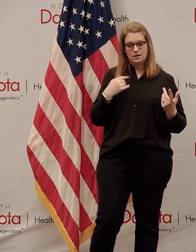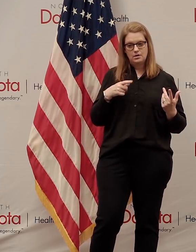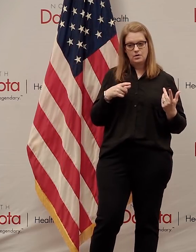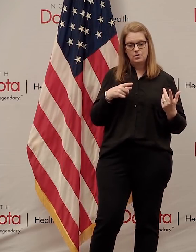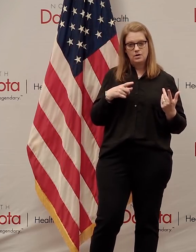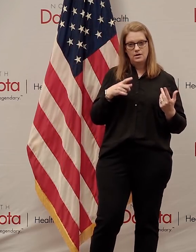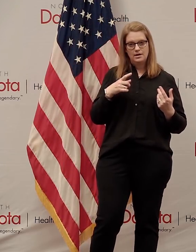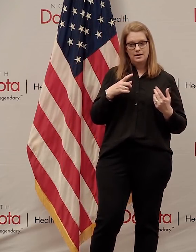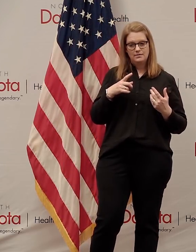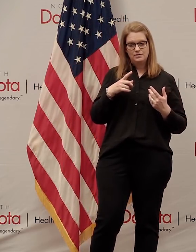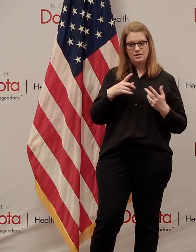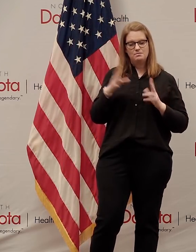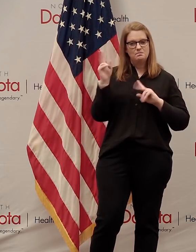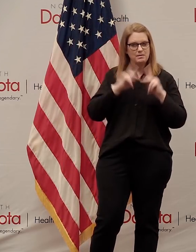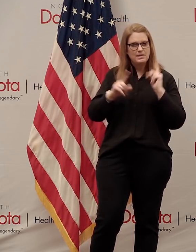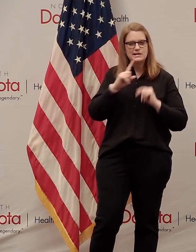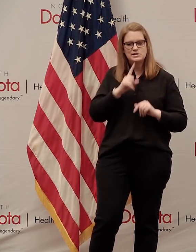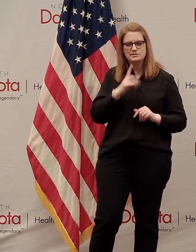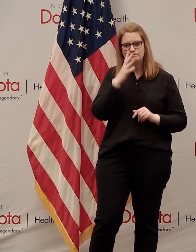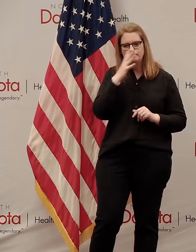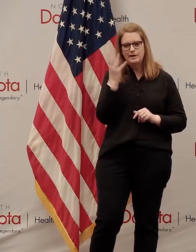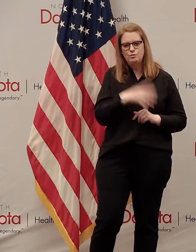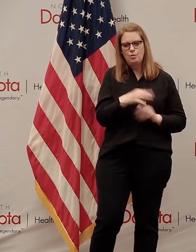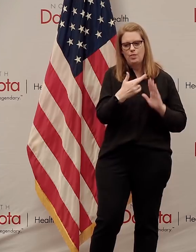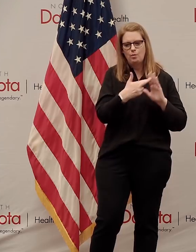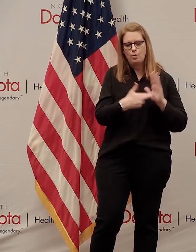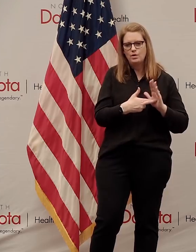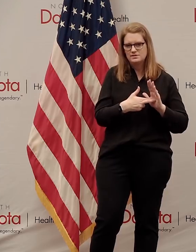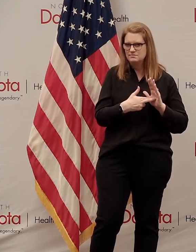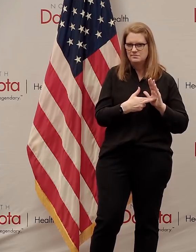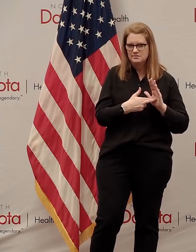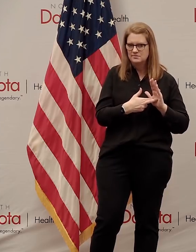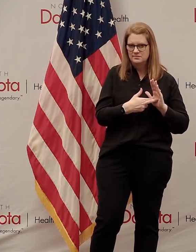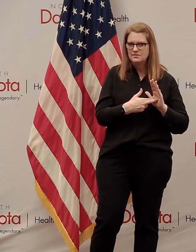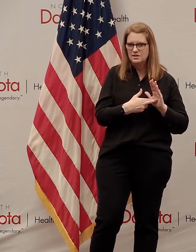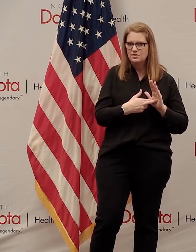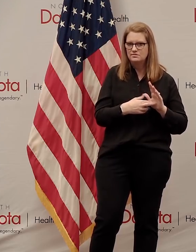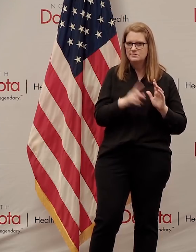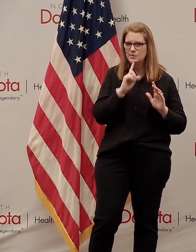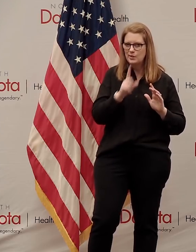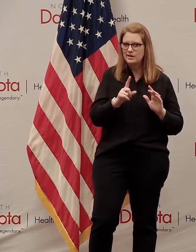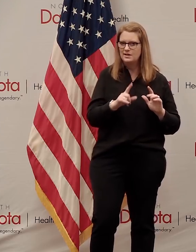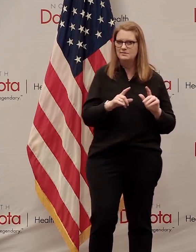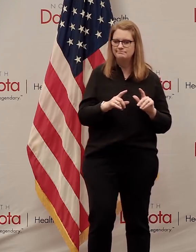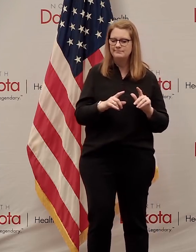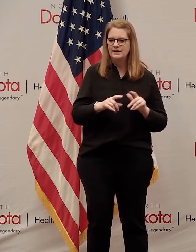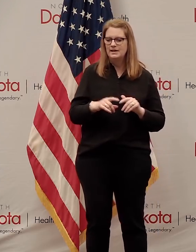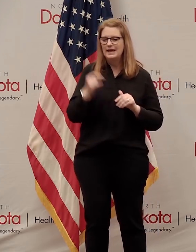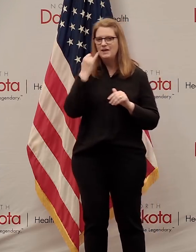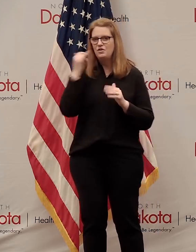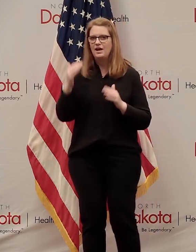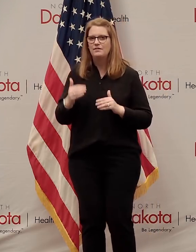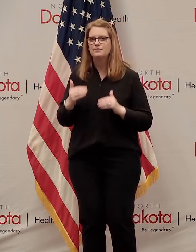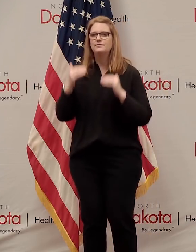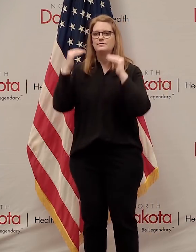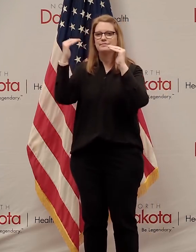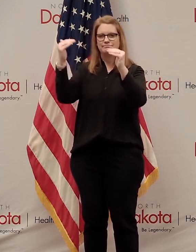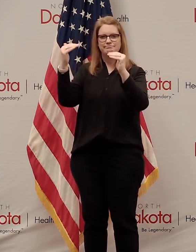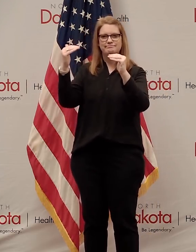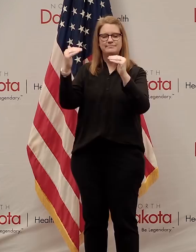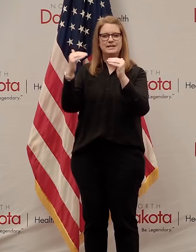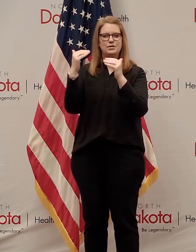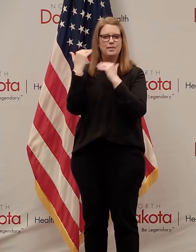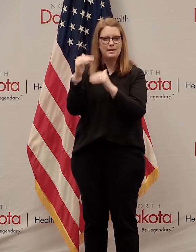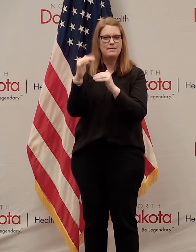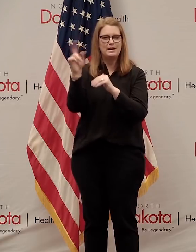responsible individuals. But I think in North Dakota, we've proven that if you've got limited government and high individual responsibility, that's a great